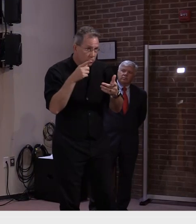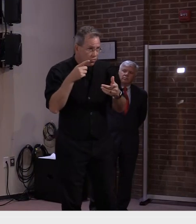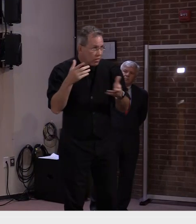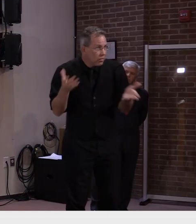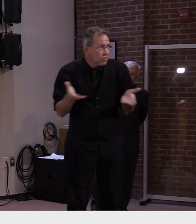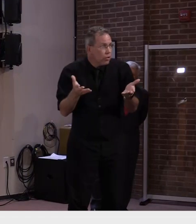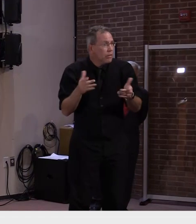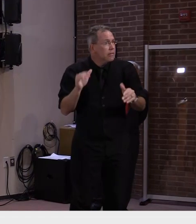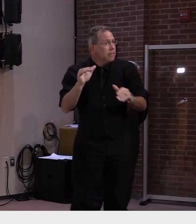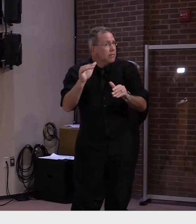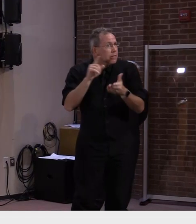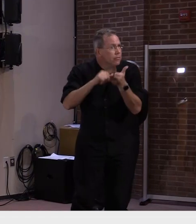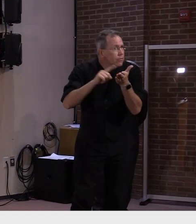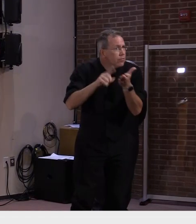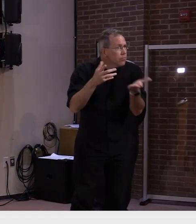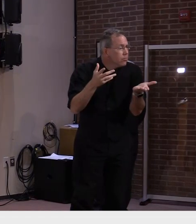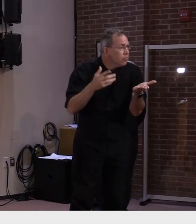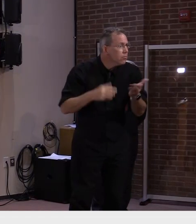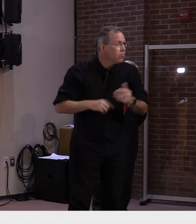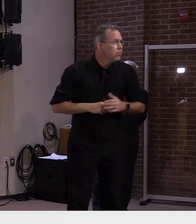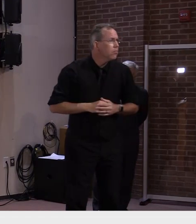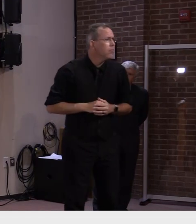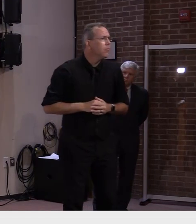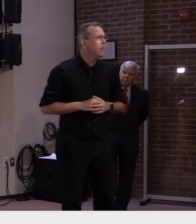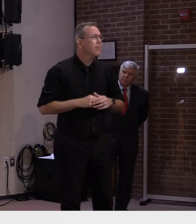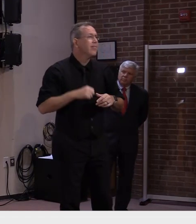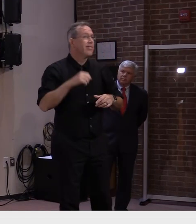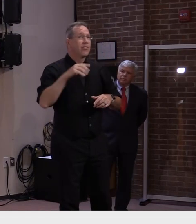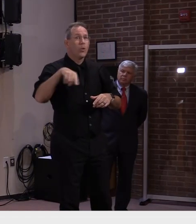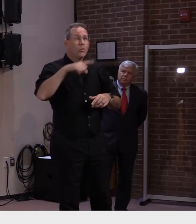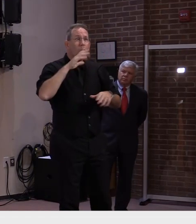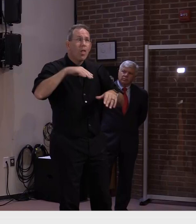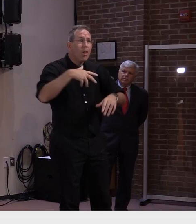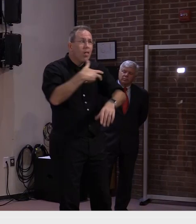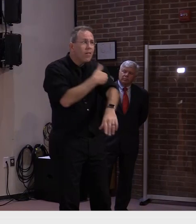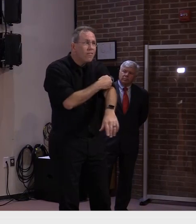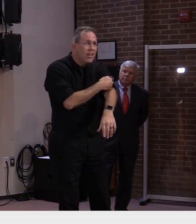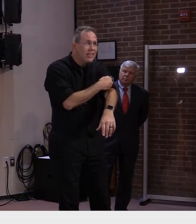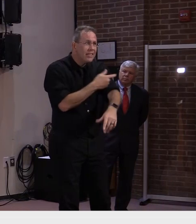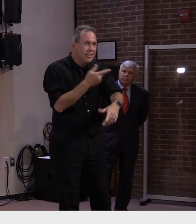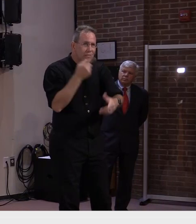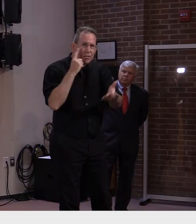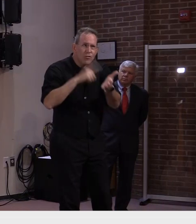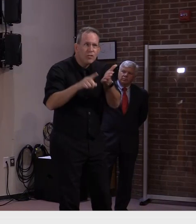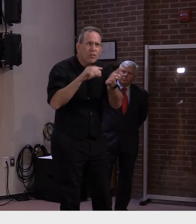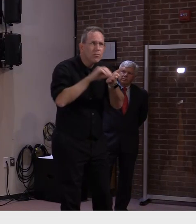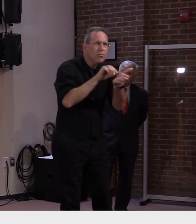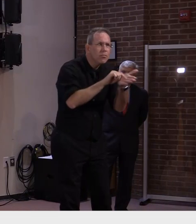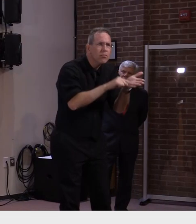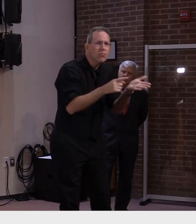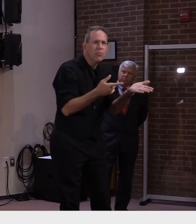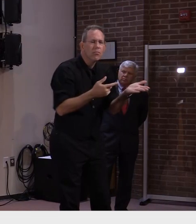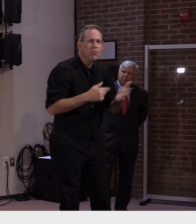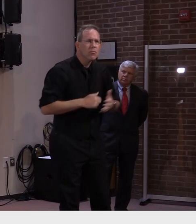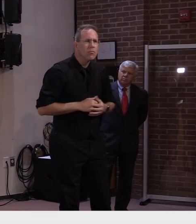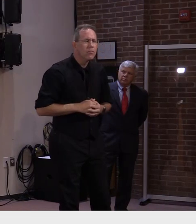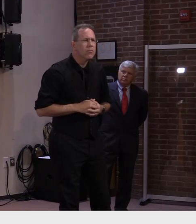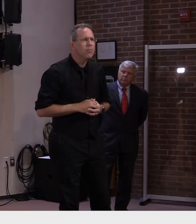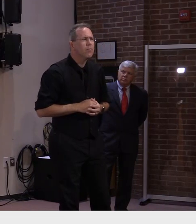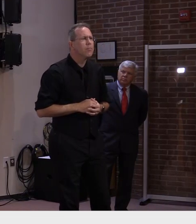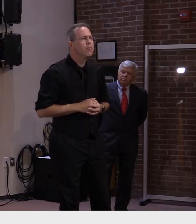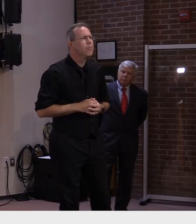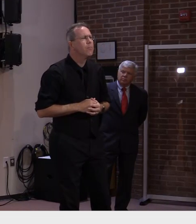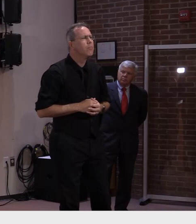to people who are not just unvaccinated, but regardless of your vaccination status? I still think it's a personal choice.